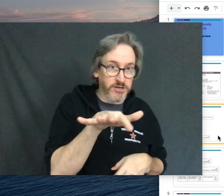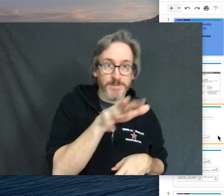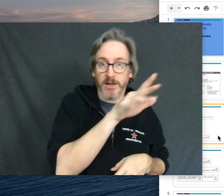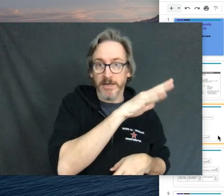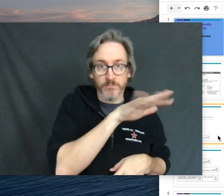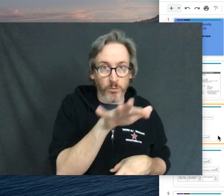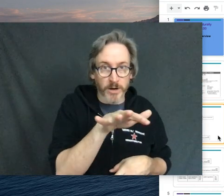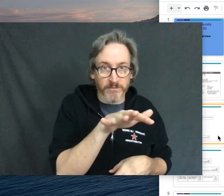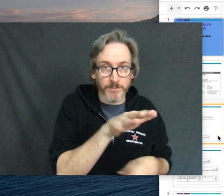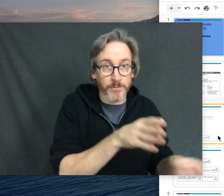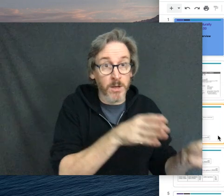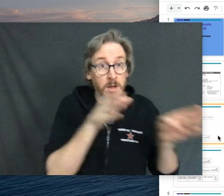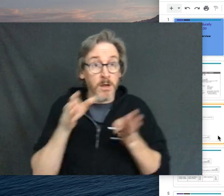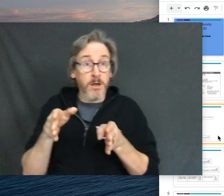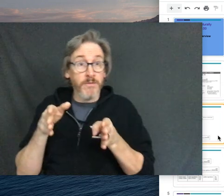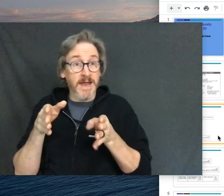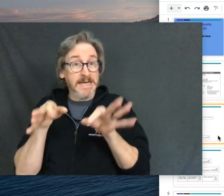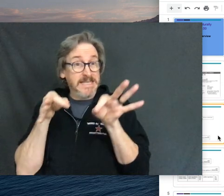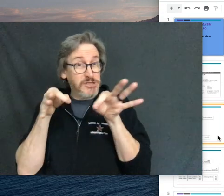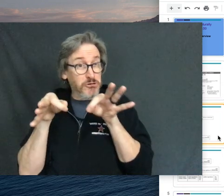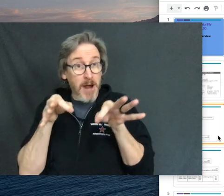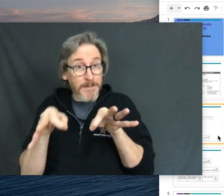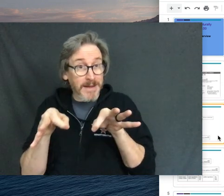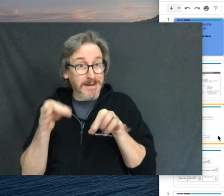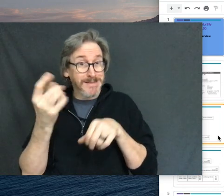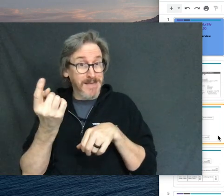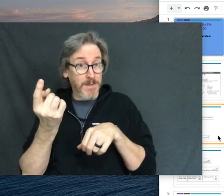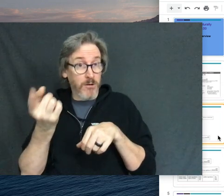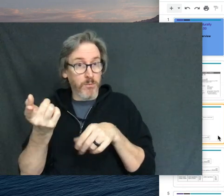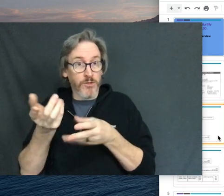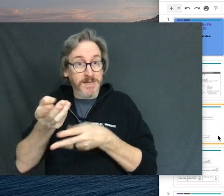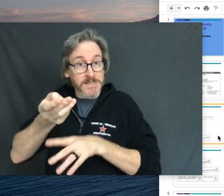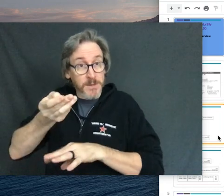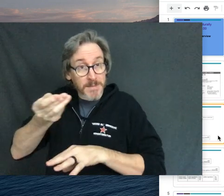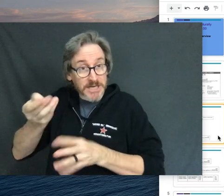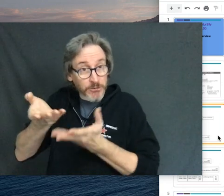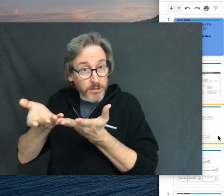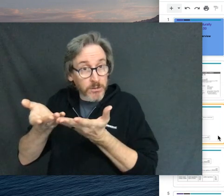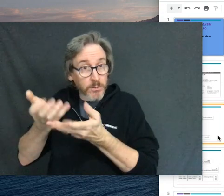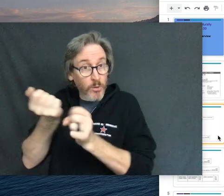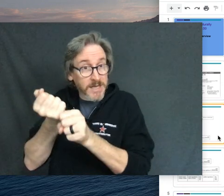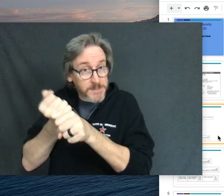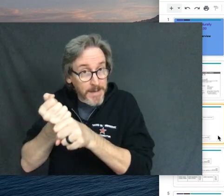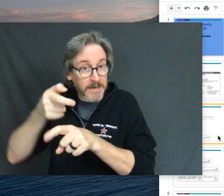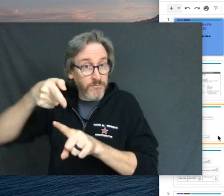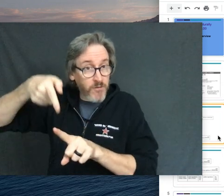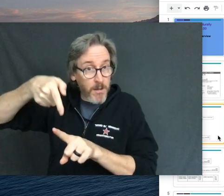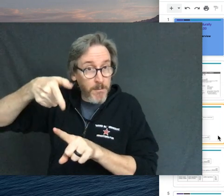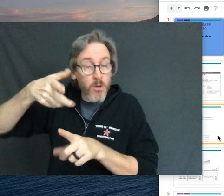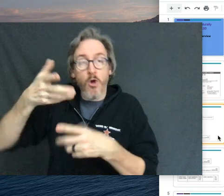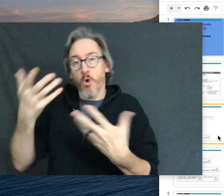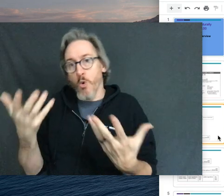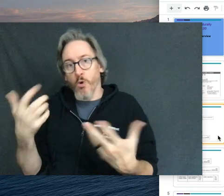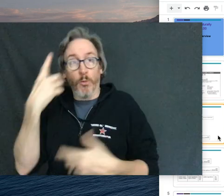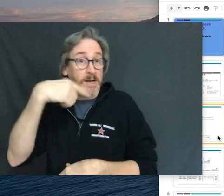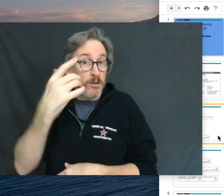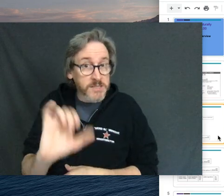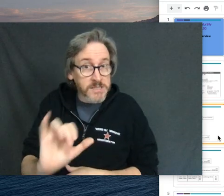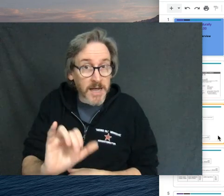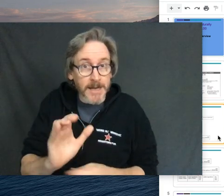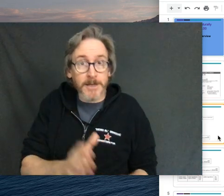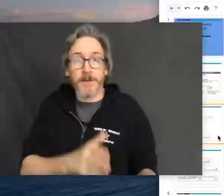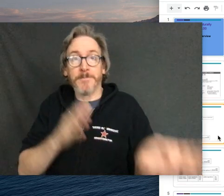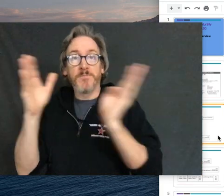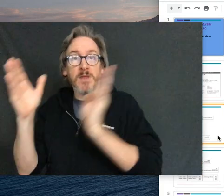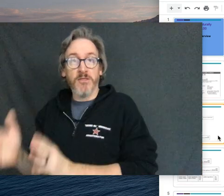fingerspell it, whatever. Then describe it somehow, whether it's the material, what it's made from, or what it